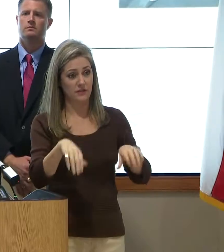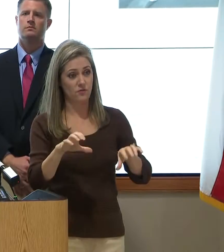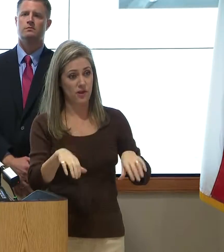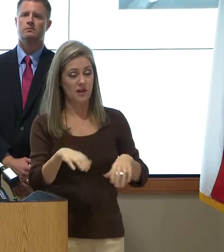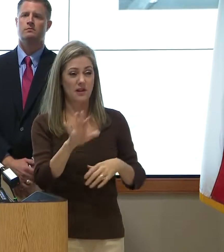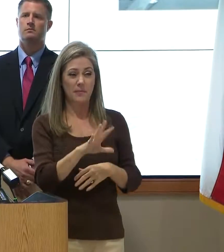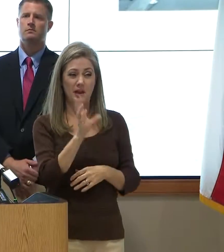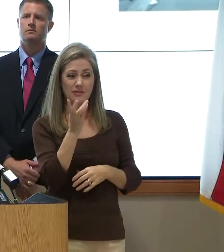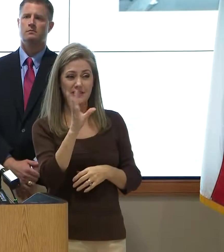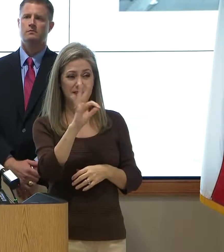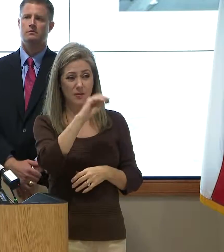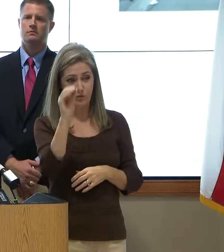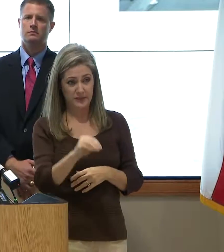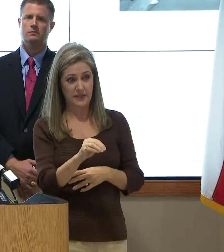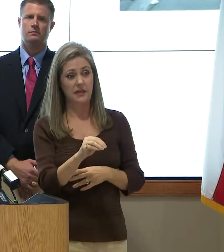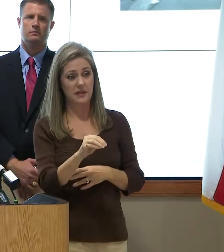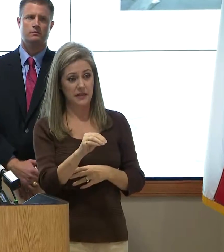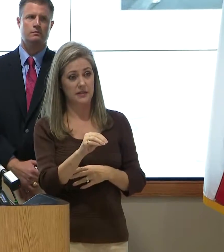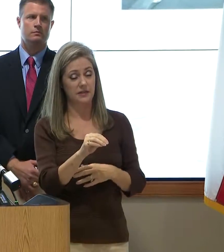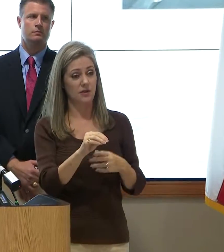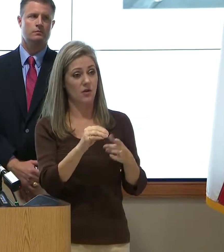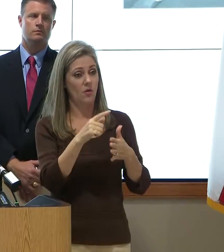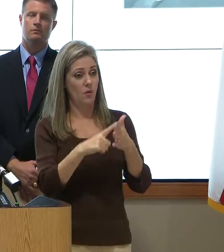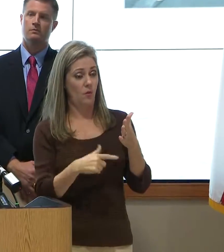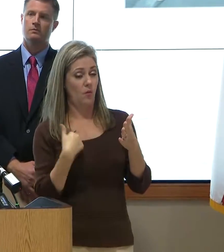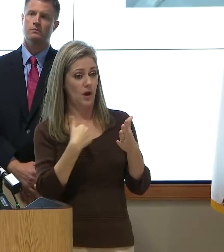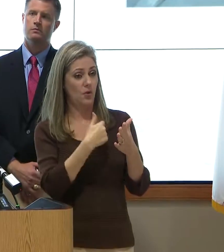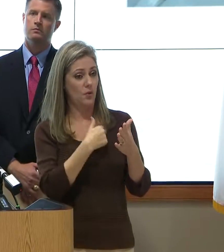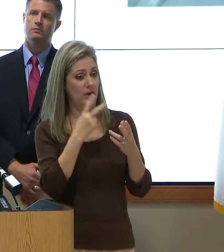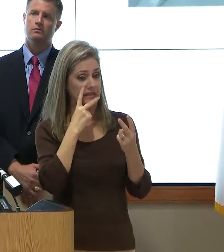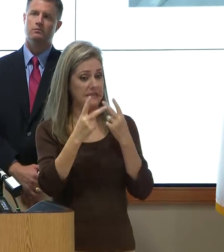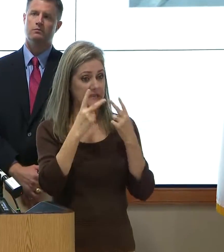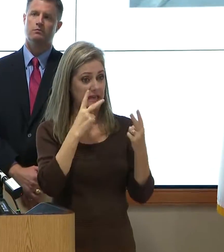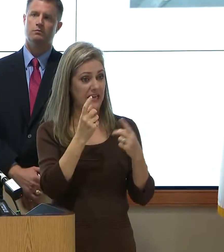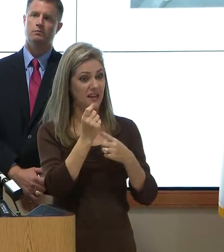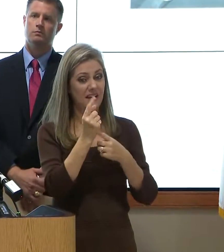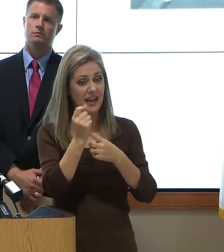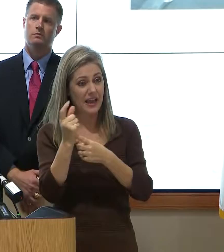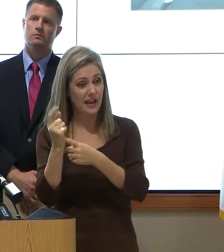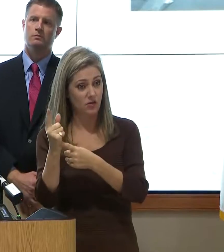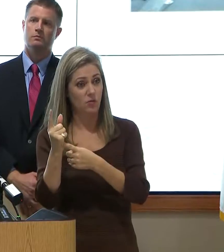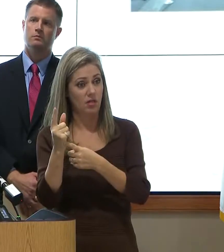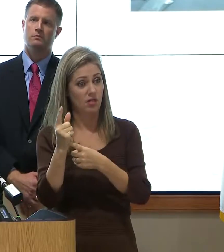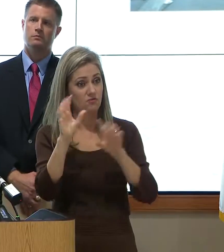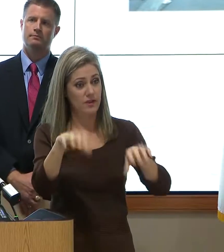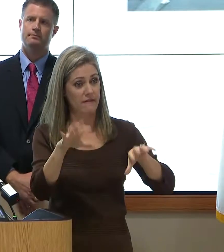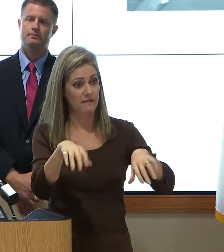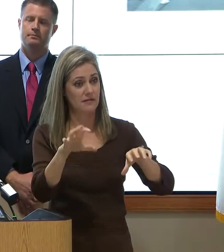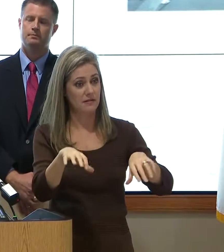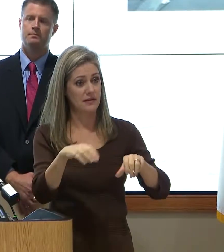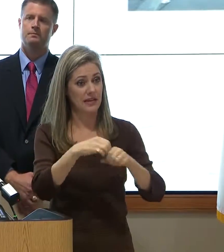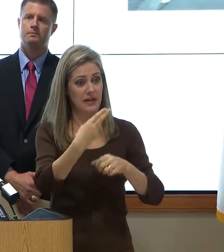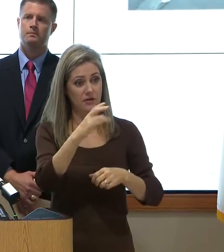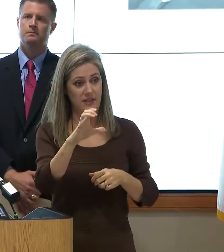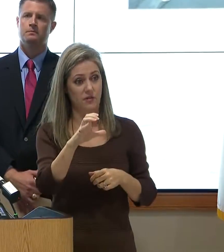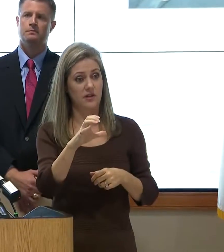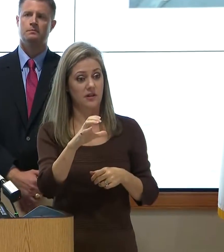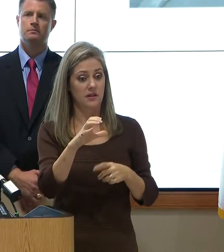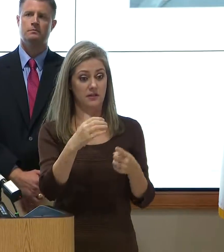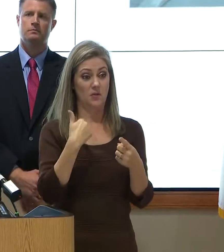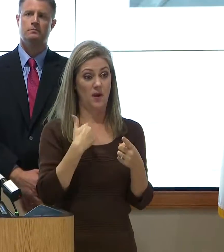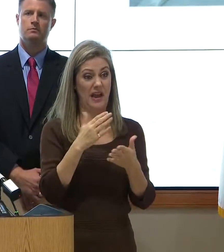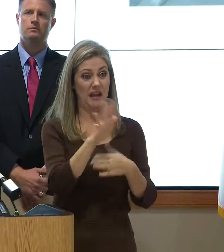69% of what we see on an annual basis in Harris County. So we got roughly